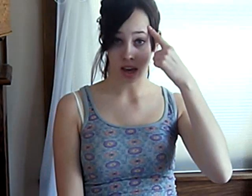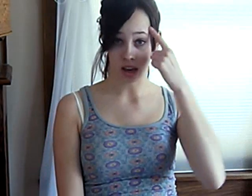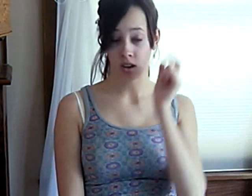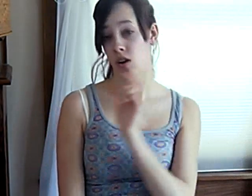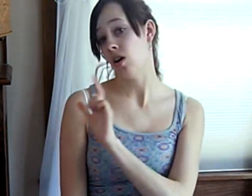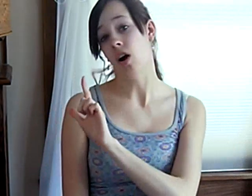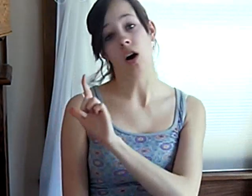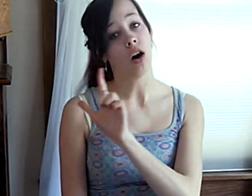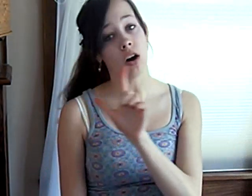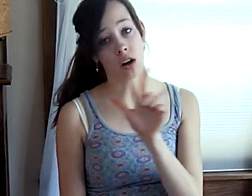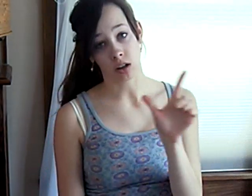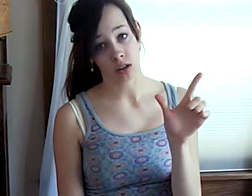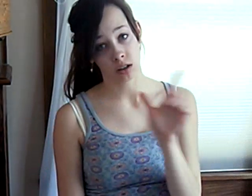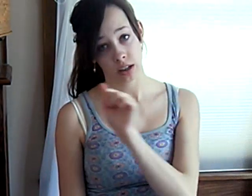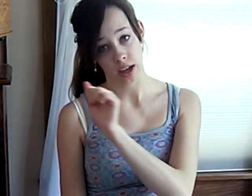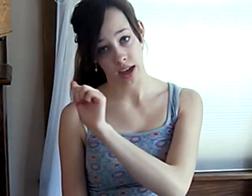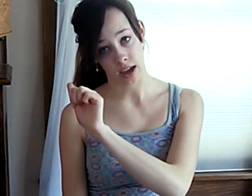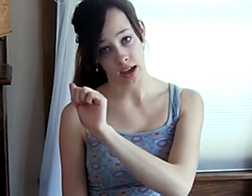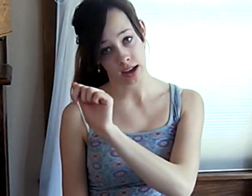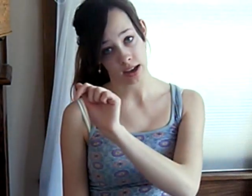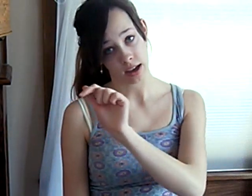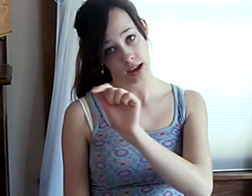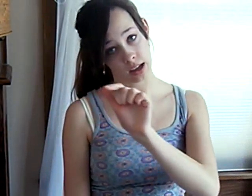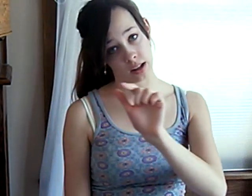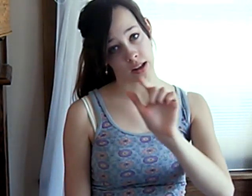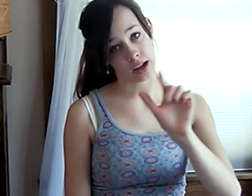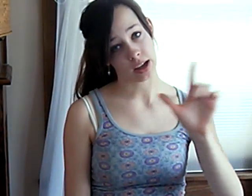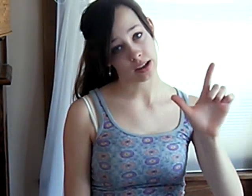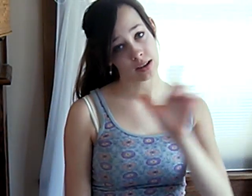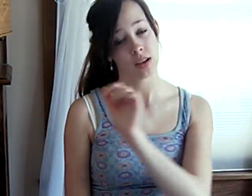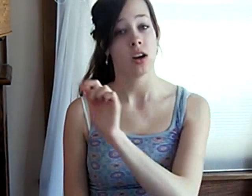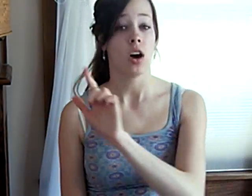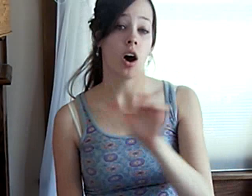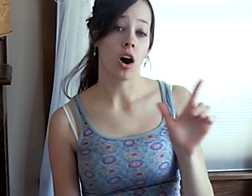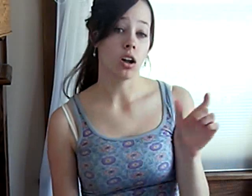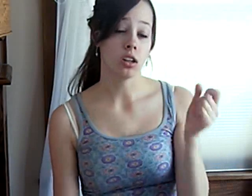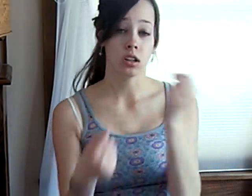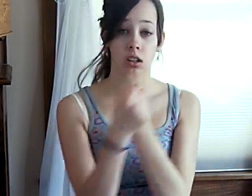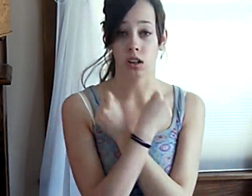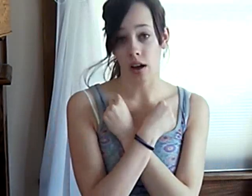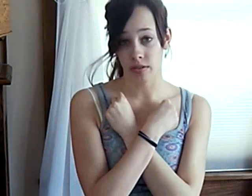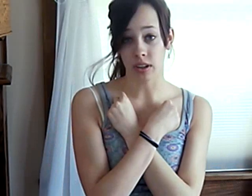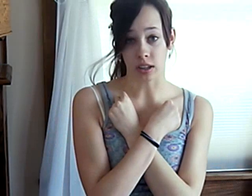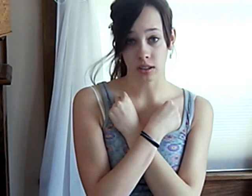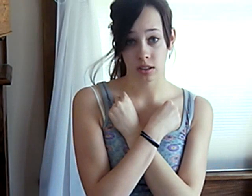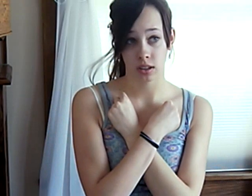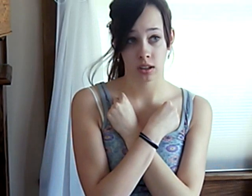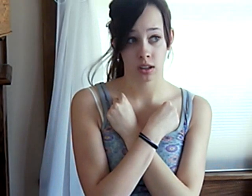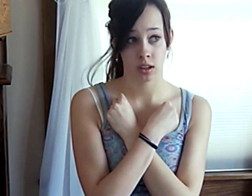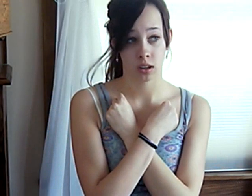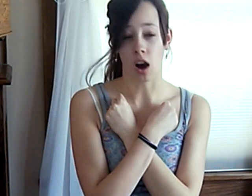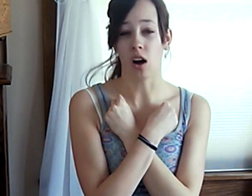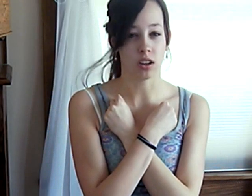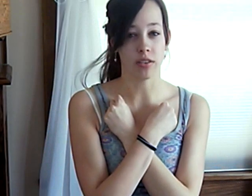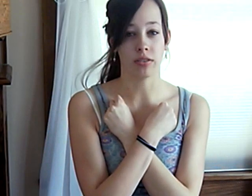all, A-L-L, all love is, all love